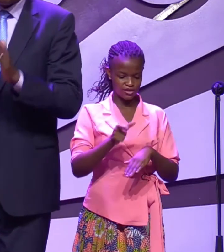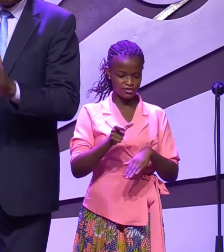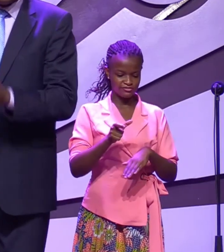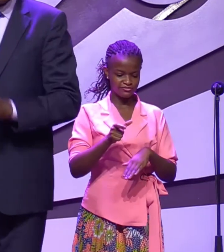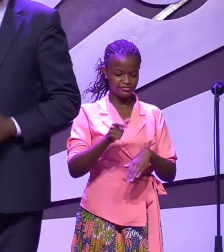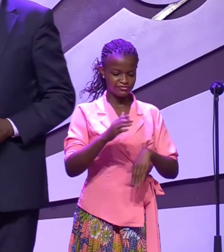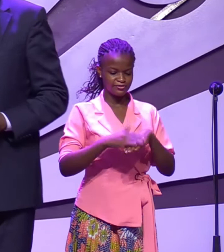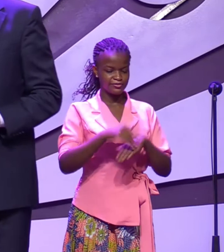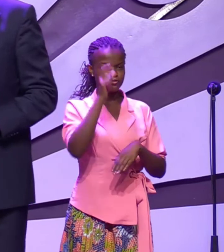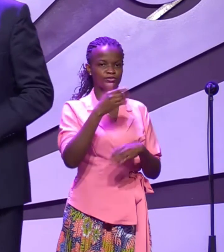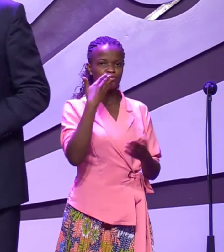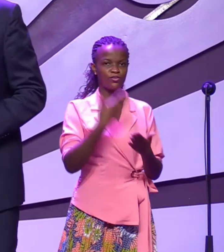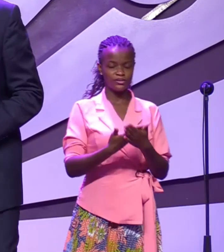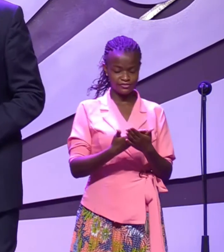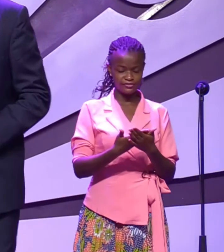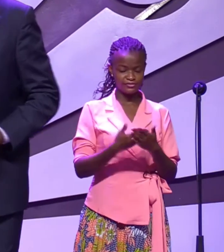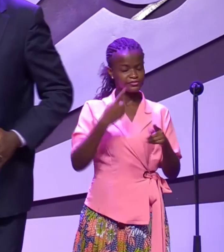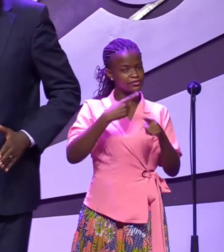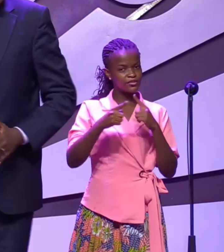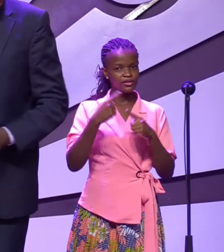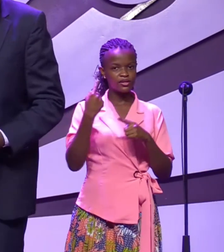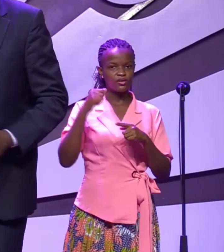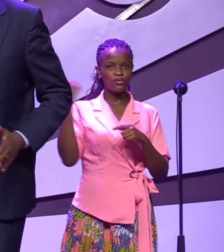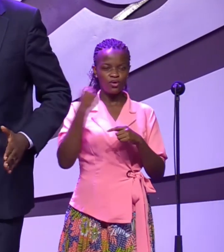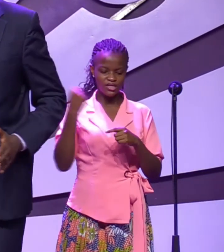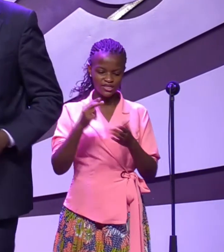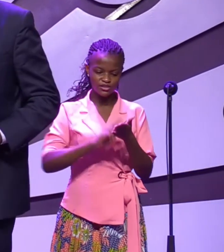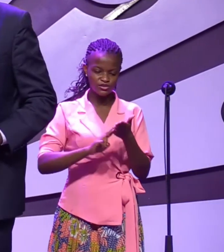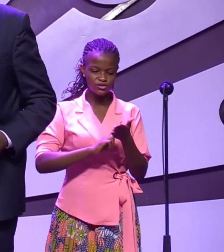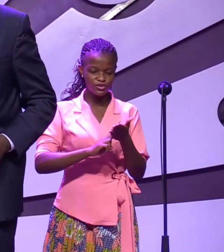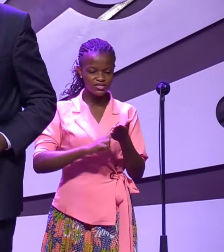no musambi waka pilo mulu unji. But he can only score with the right foot.